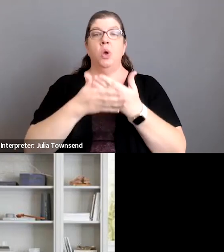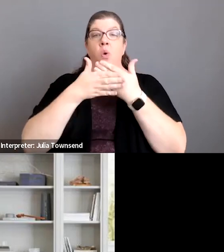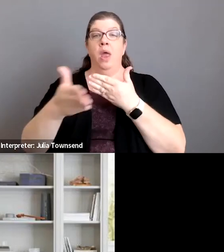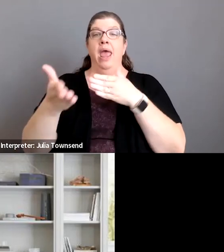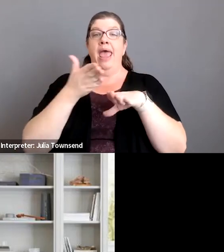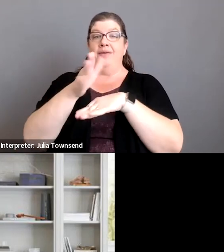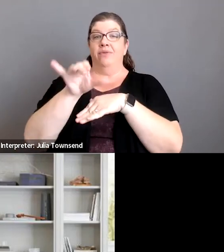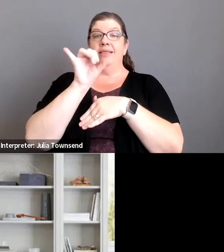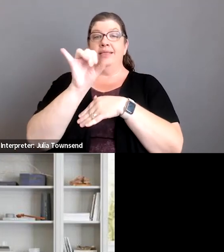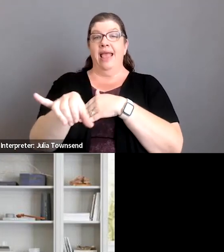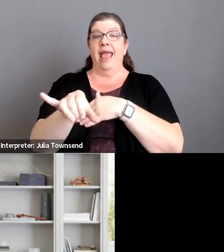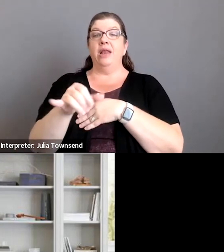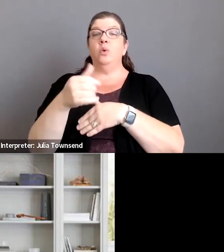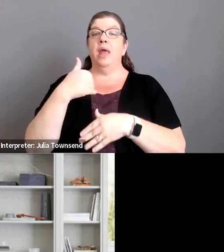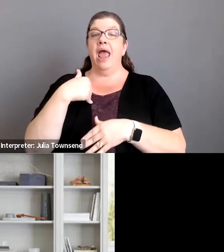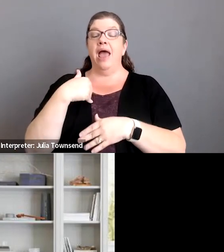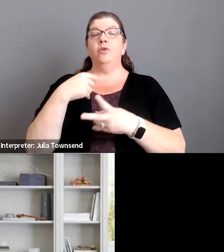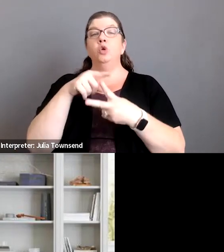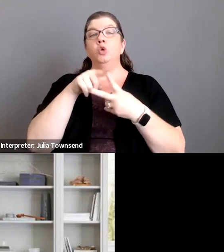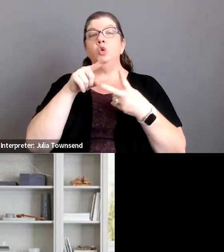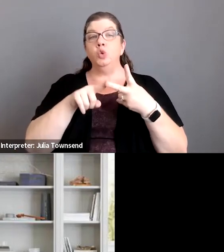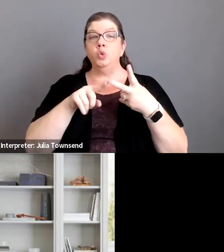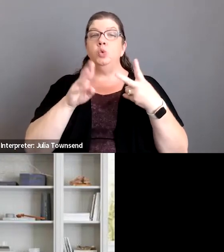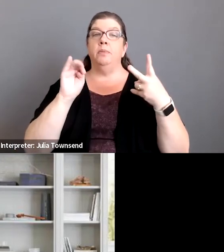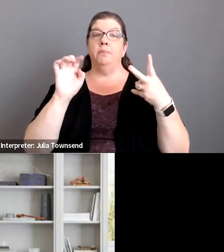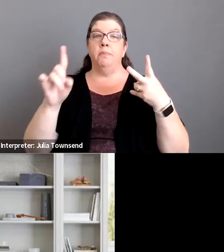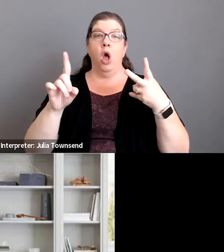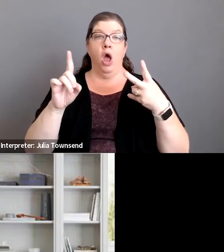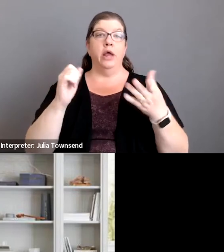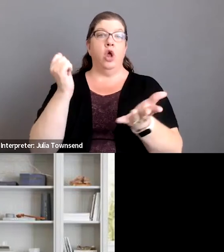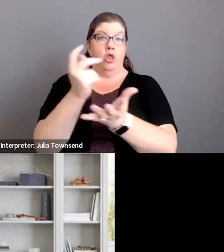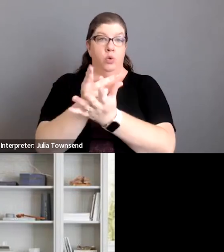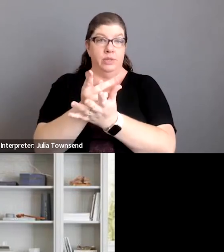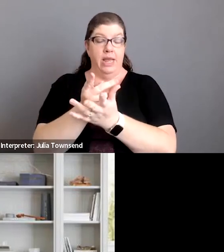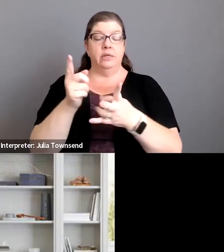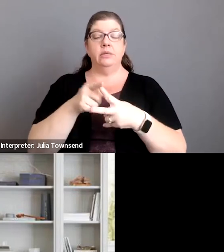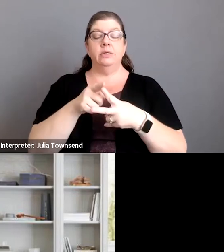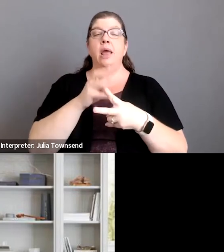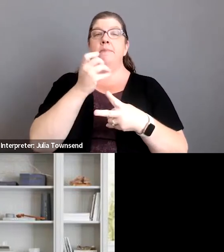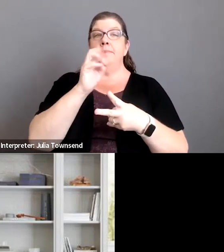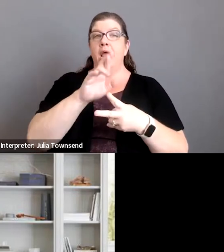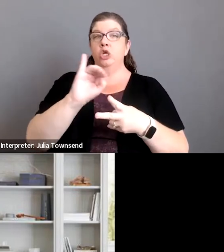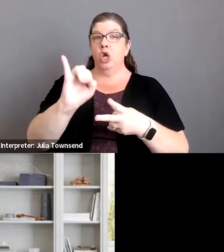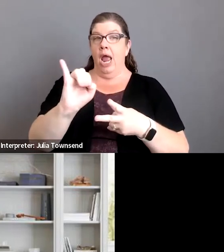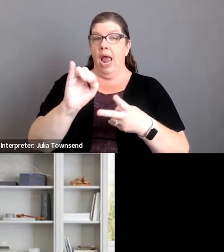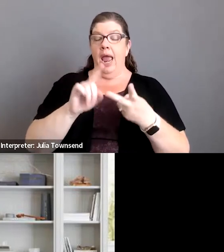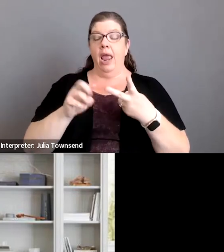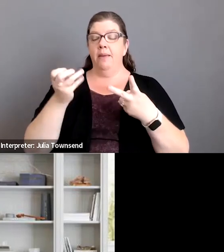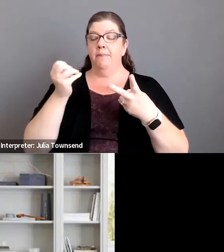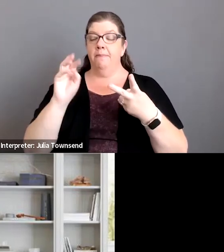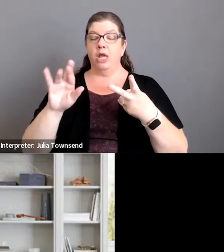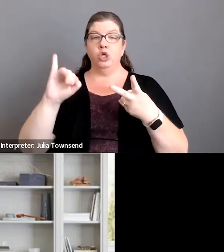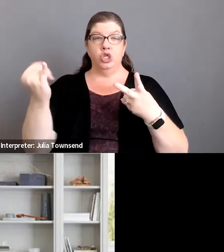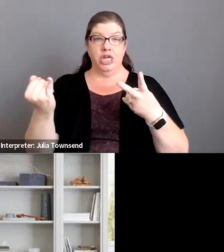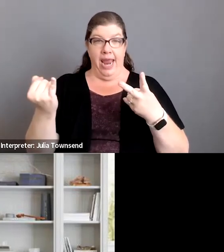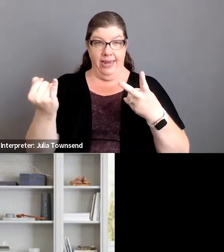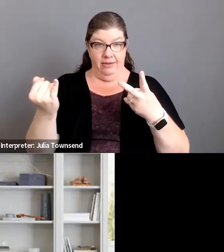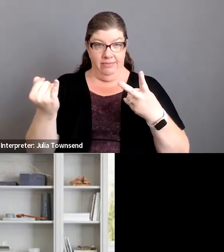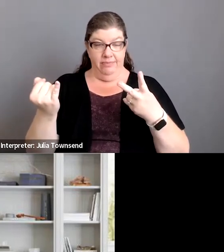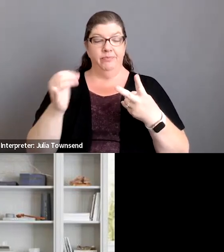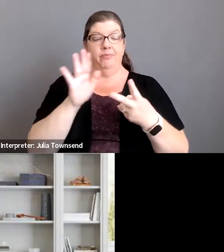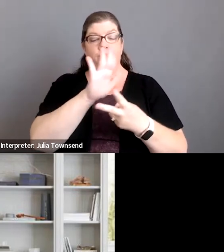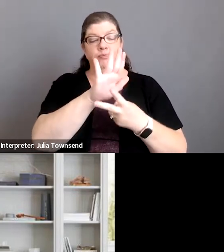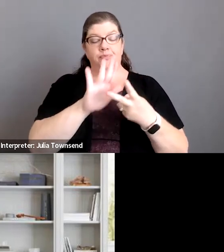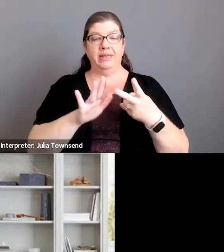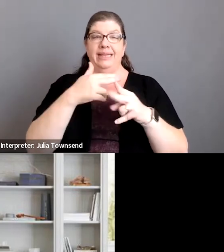after that we had two bond authorizations one is measure i and one is measure j and they have